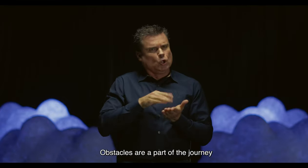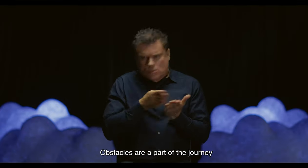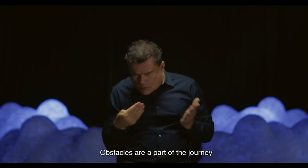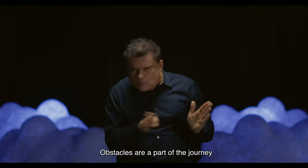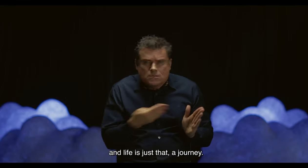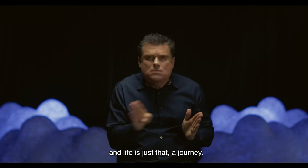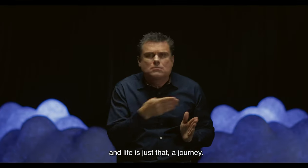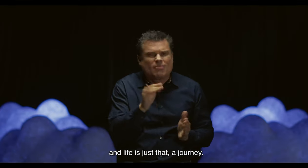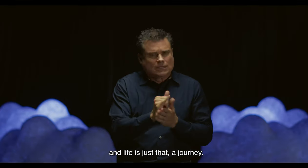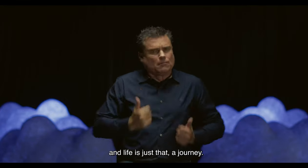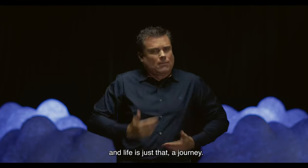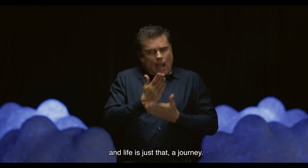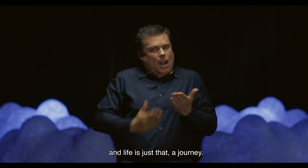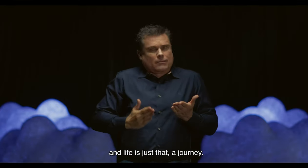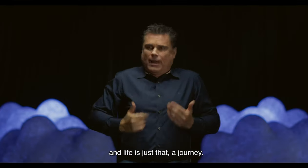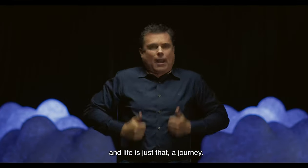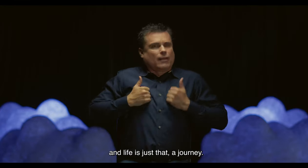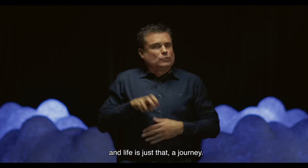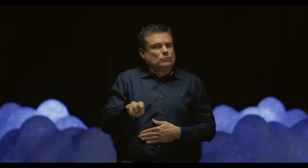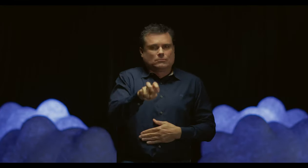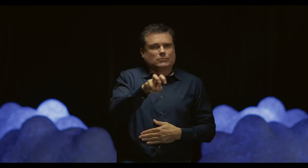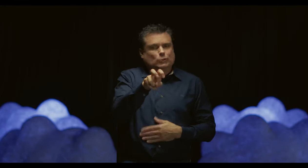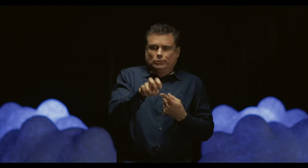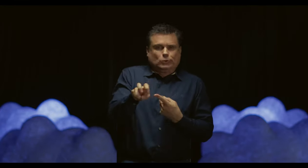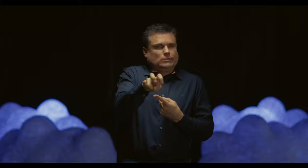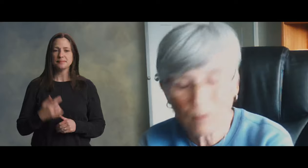Obstacles are a part of the journey, and life is just that, a journey.